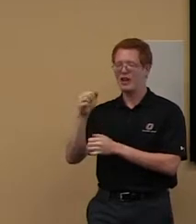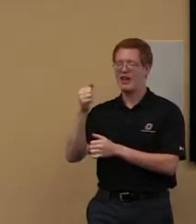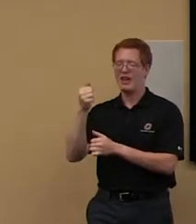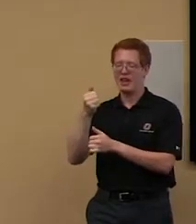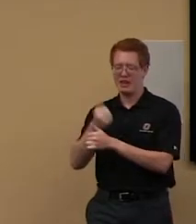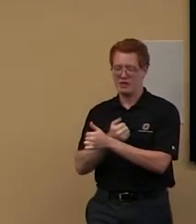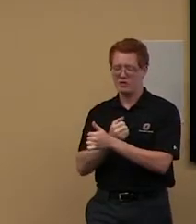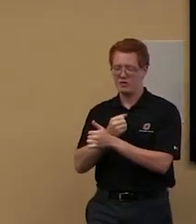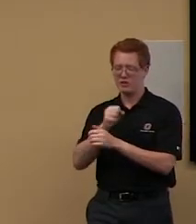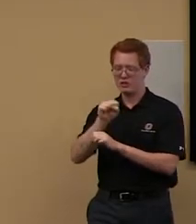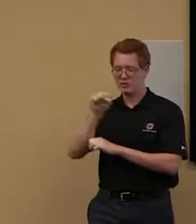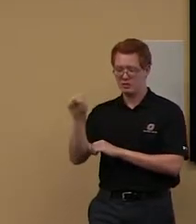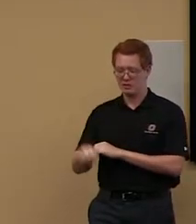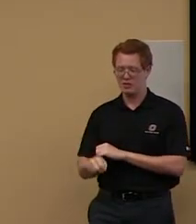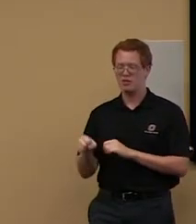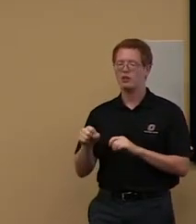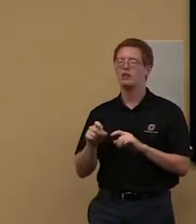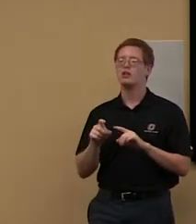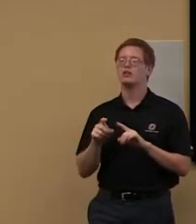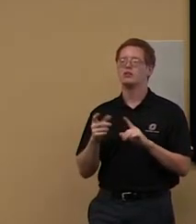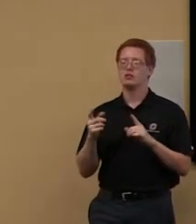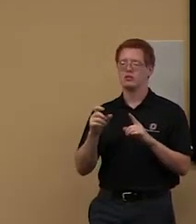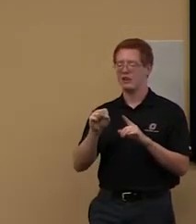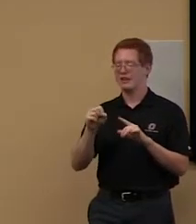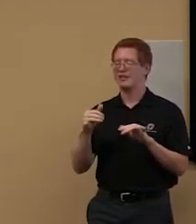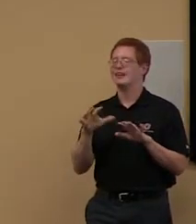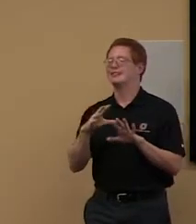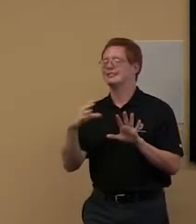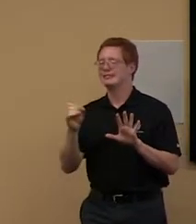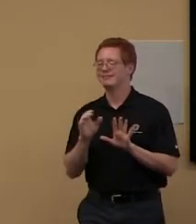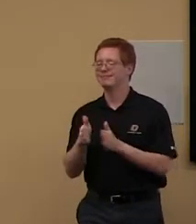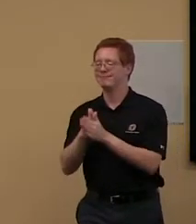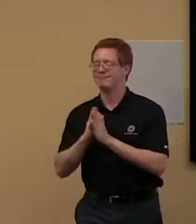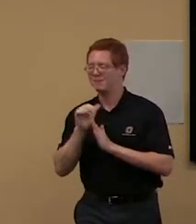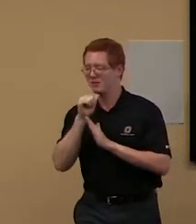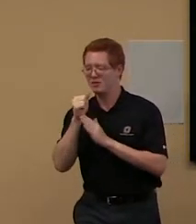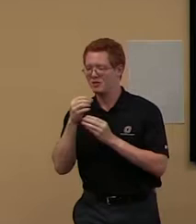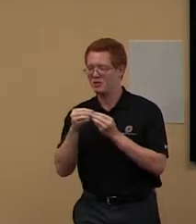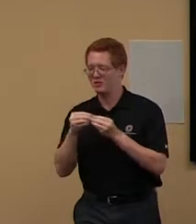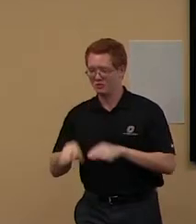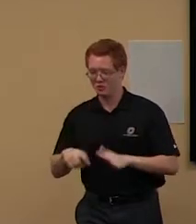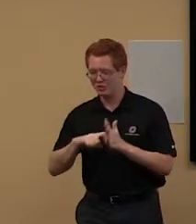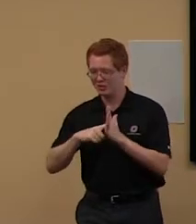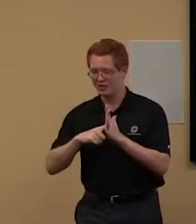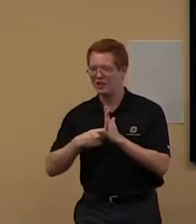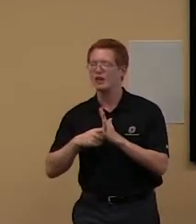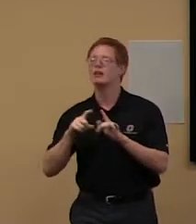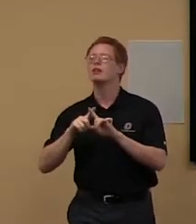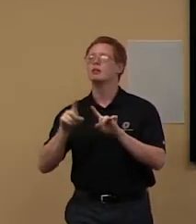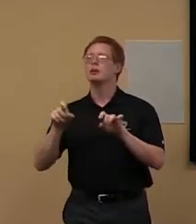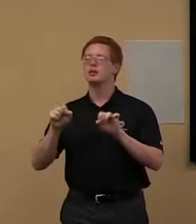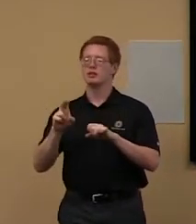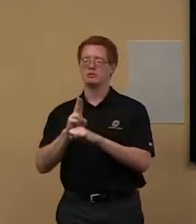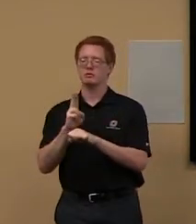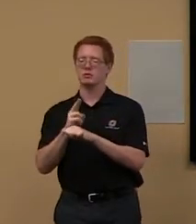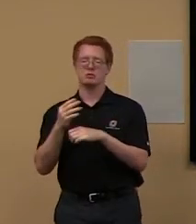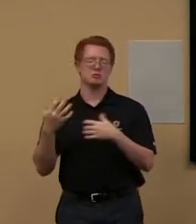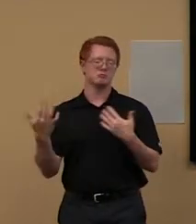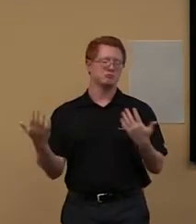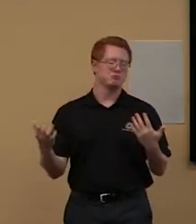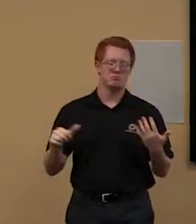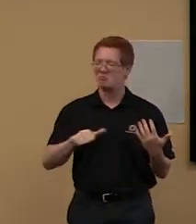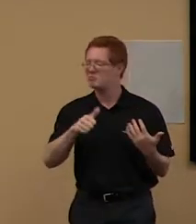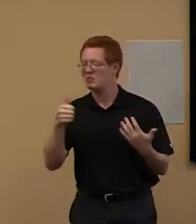But, you know, you're welcome to use those anytime you have a, a project that you need to really